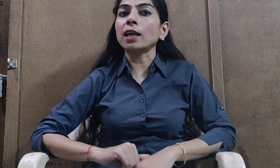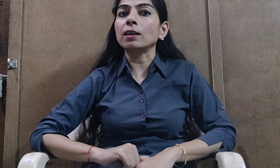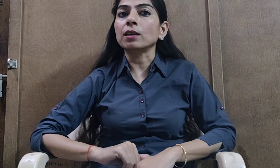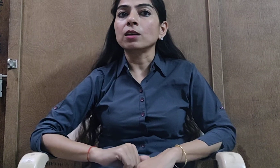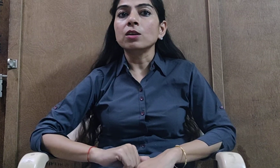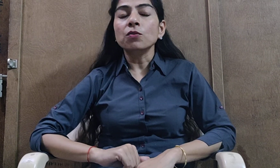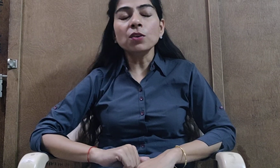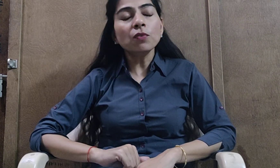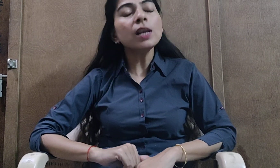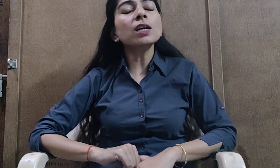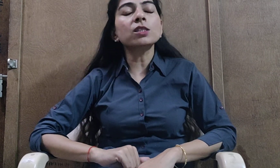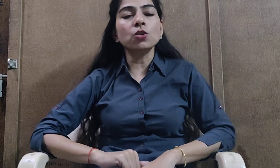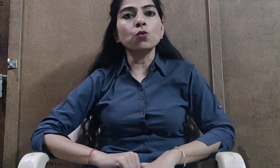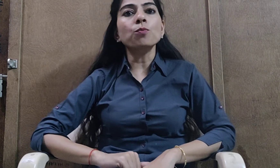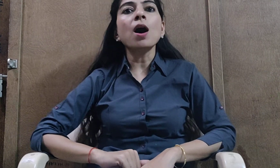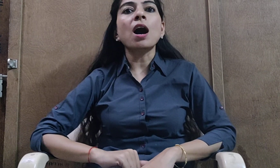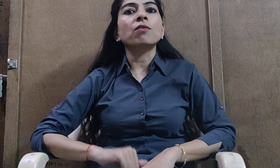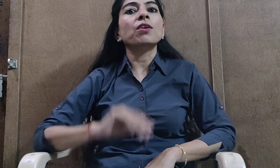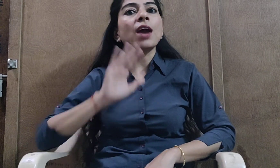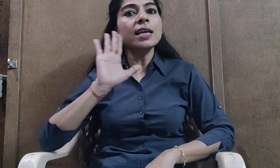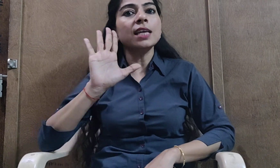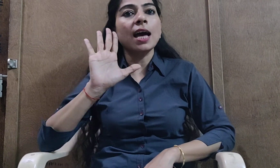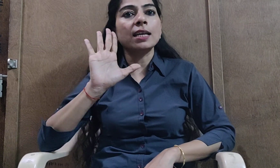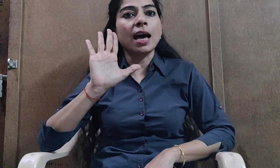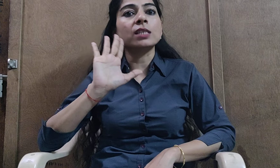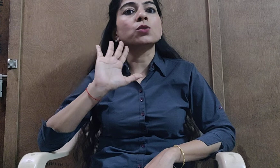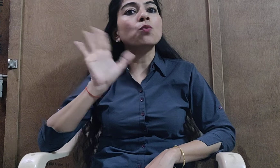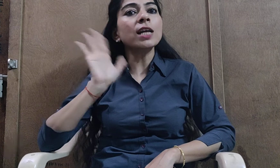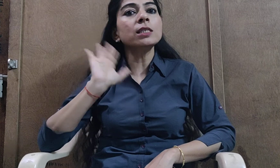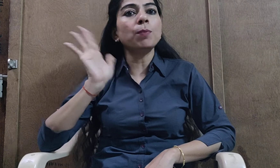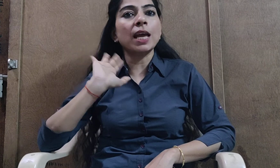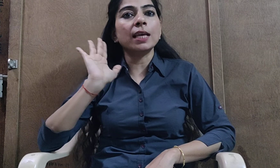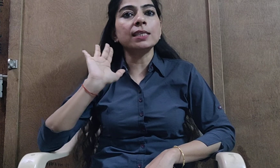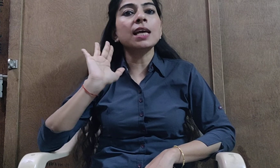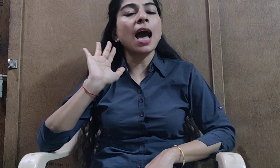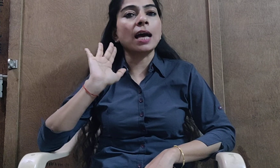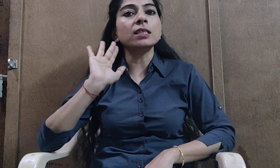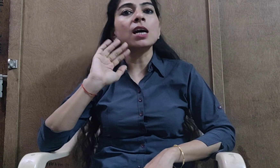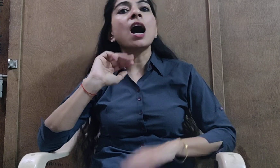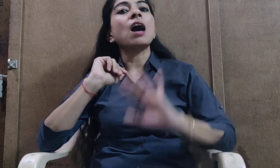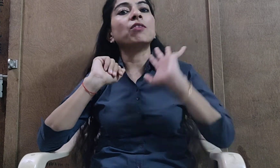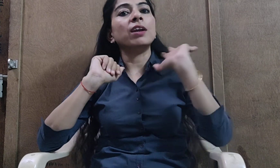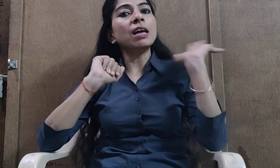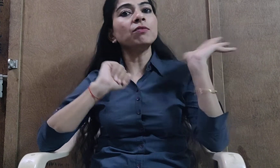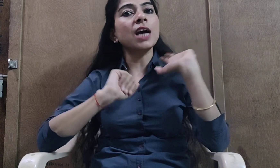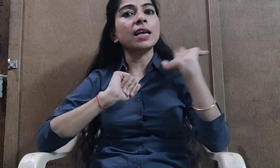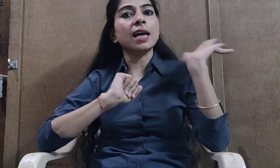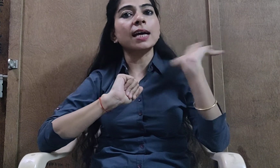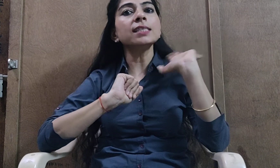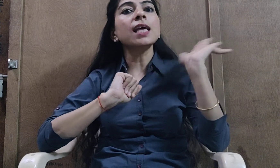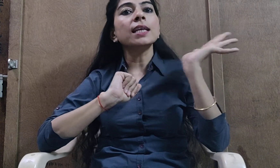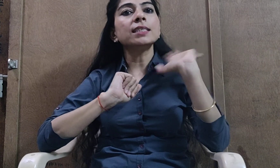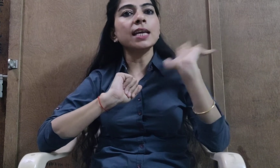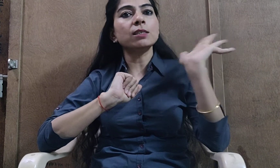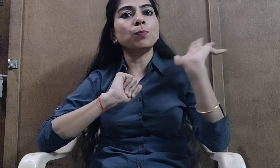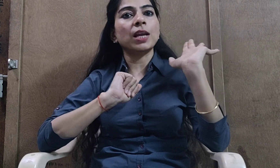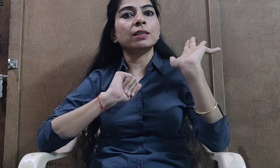We will assume our right hand as 1's place and our left hand as 10's place.